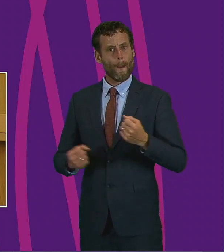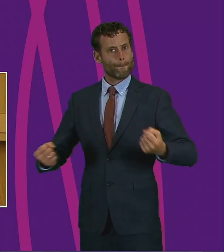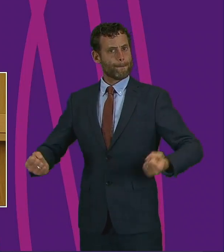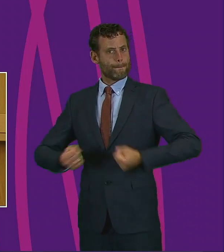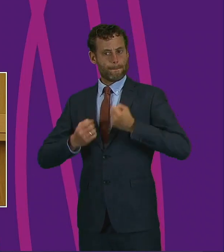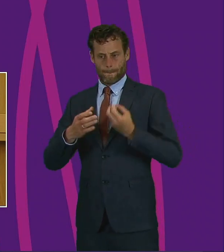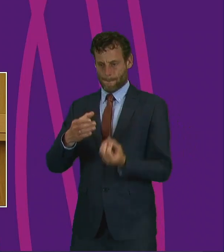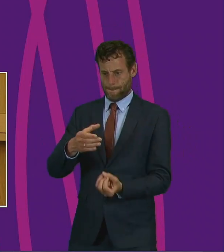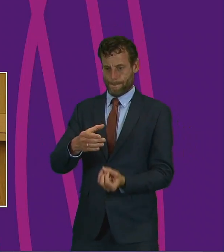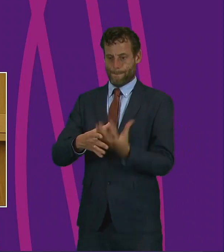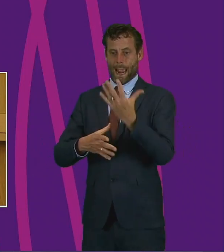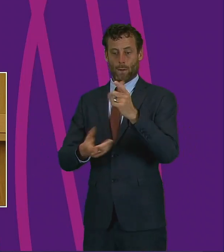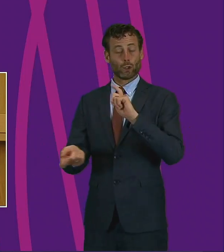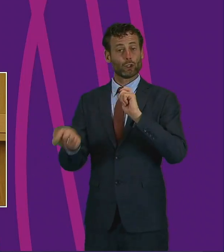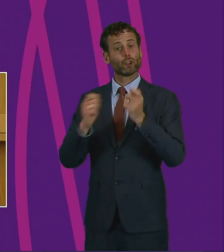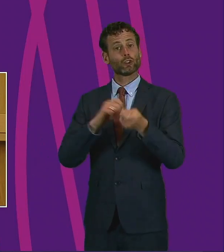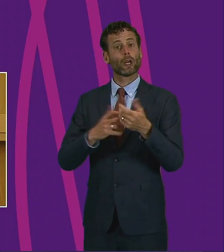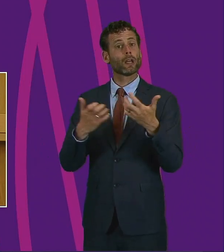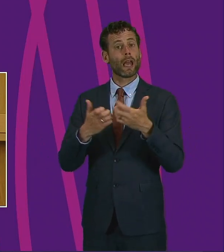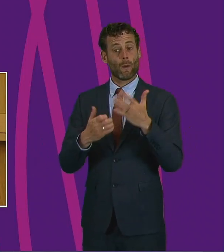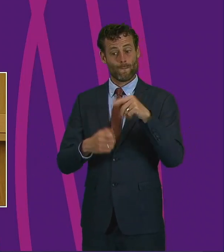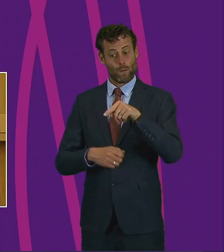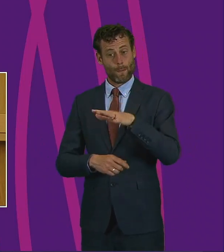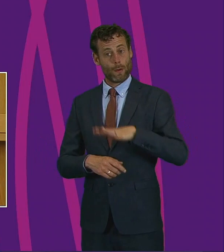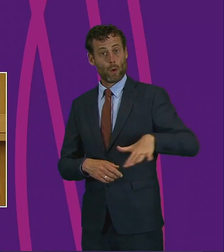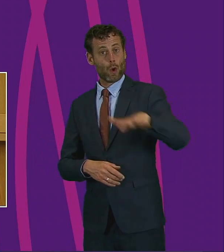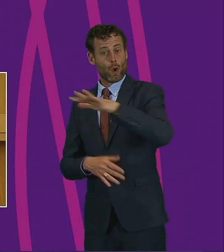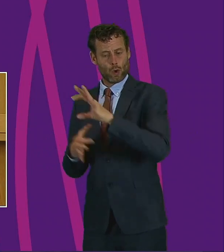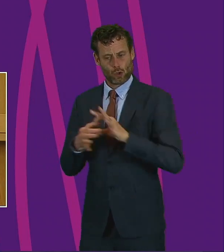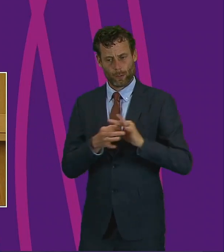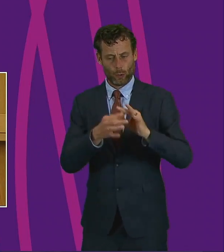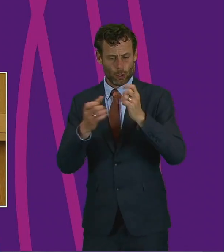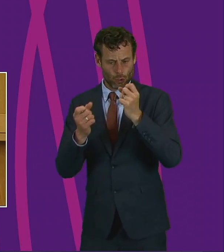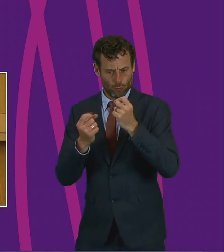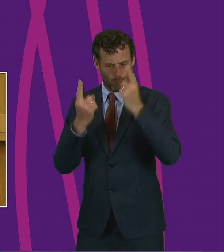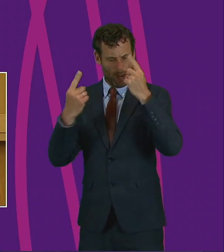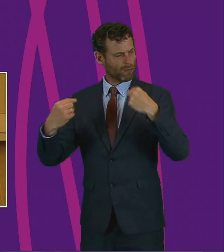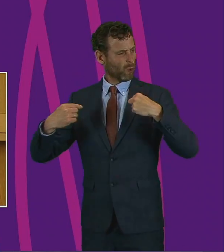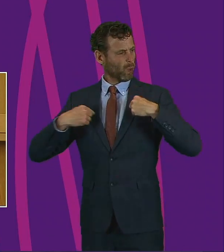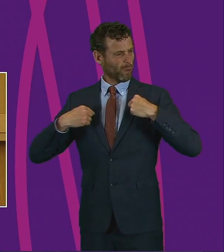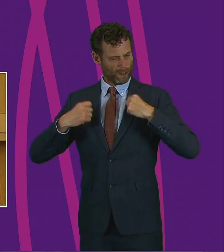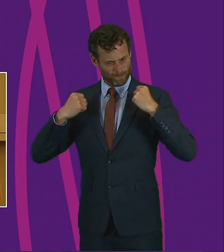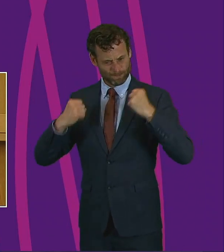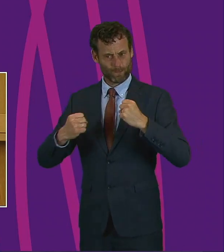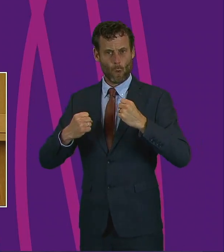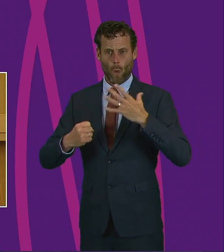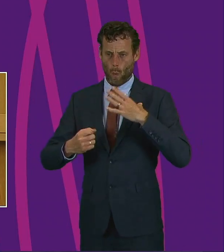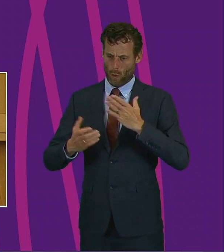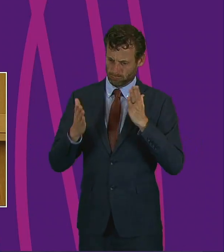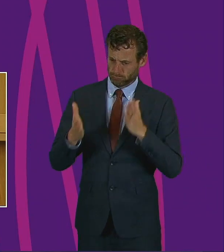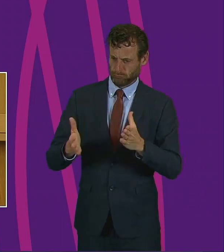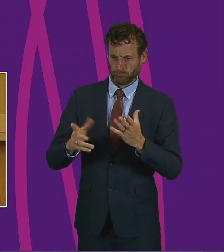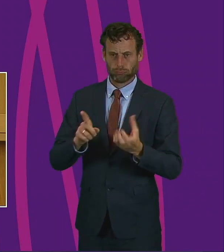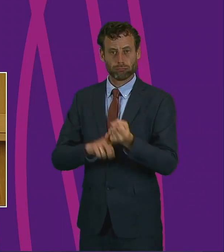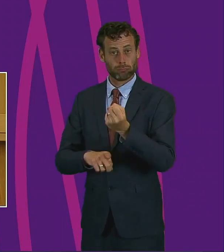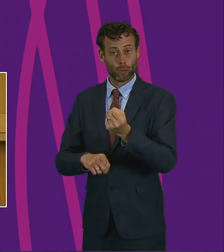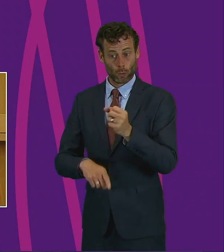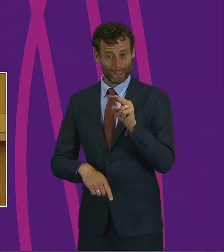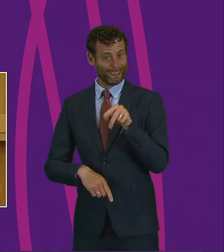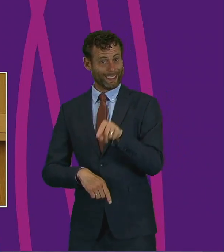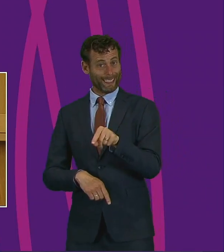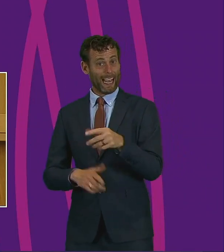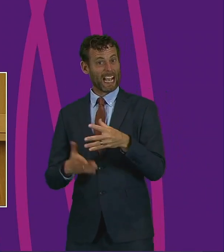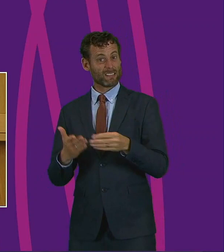about. This virus has shown to me what our communities care about. They are where the problems and the pain of this emergency and its aftermath